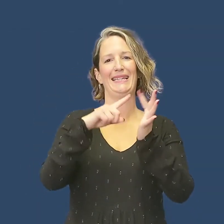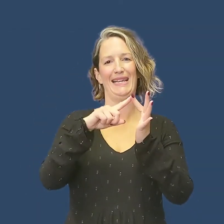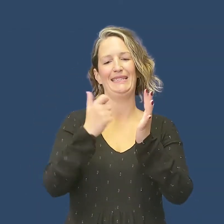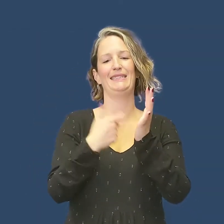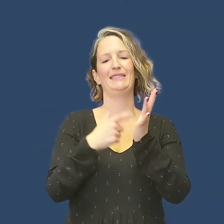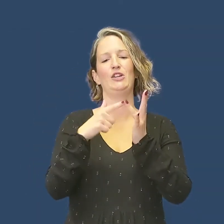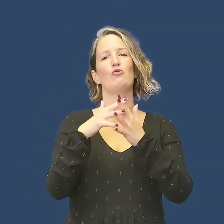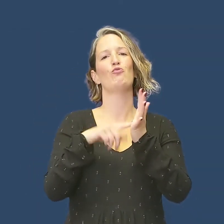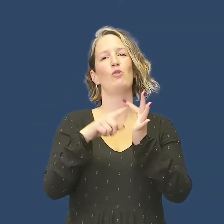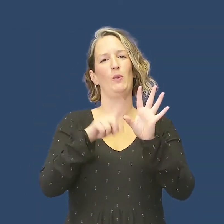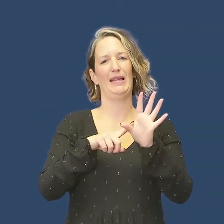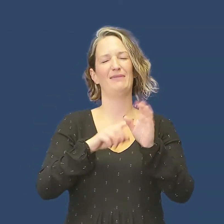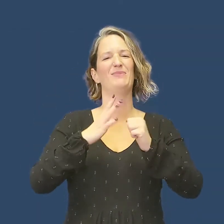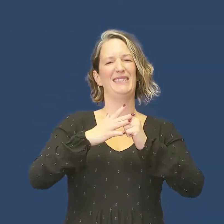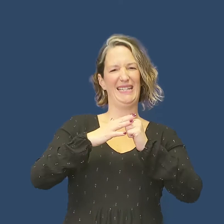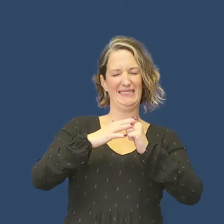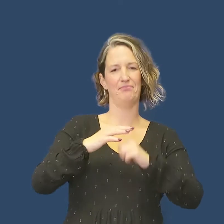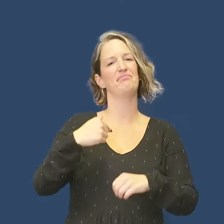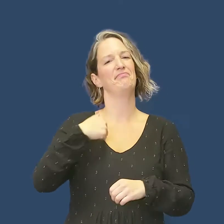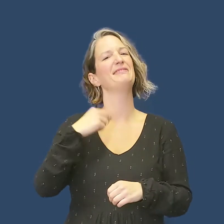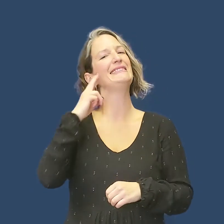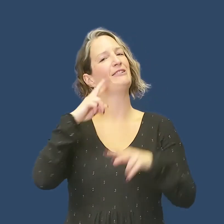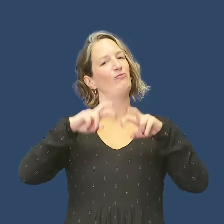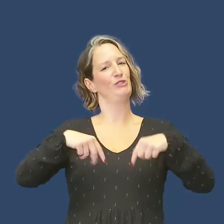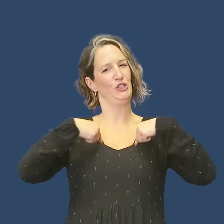My name is Kate Rowley. I'm a Deaf researcher.